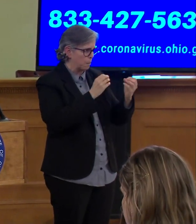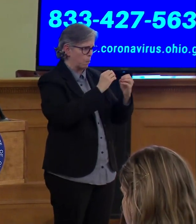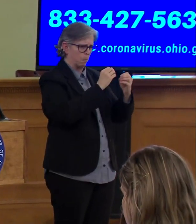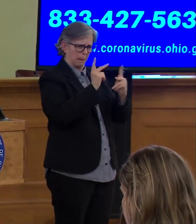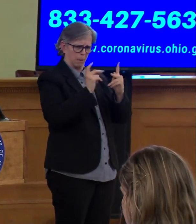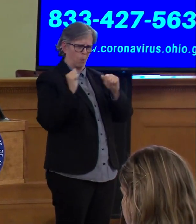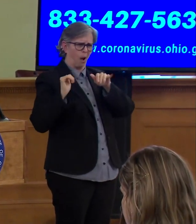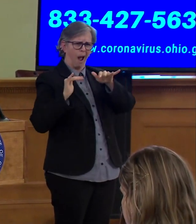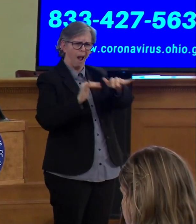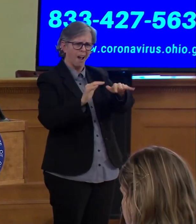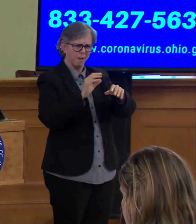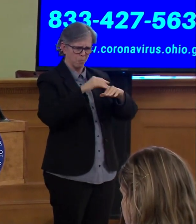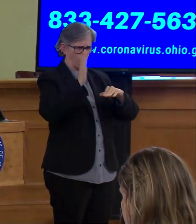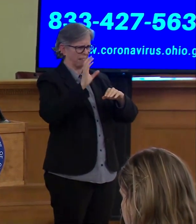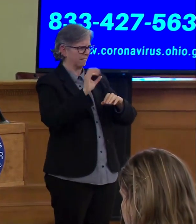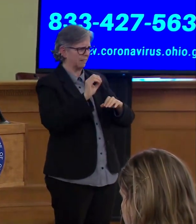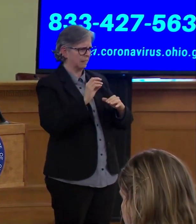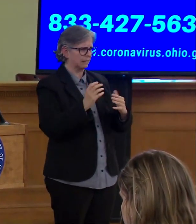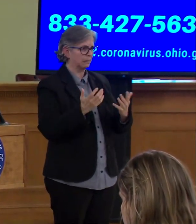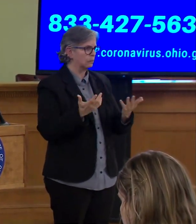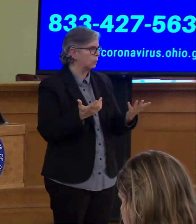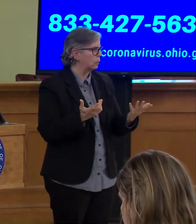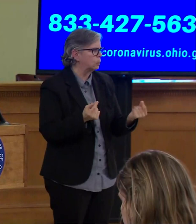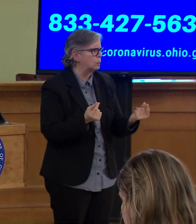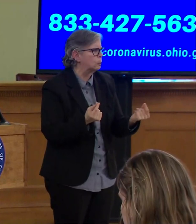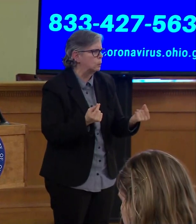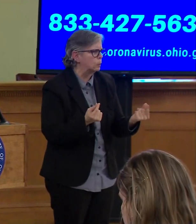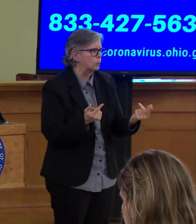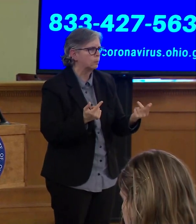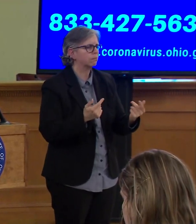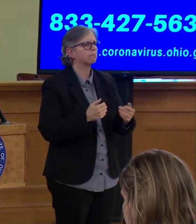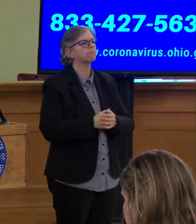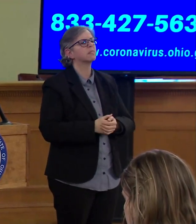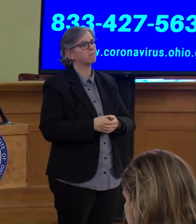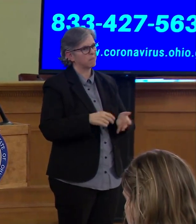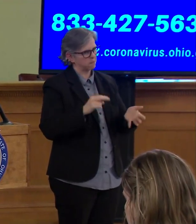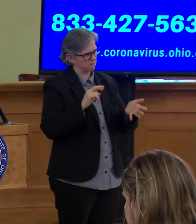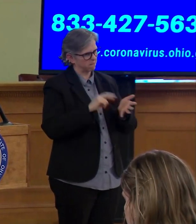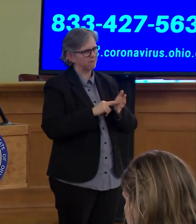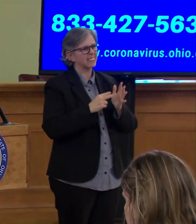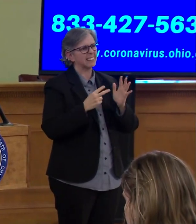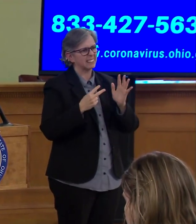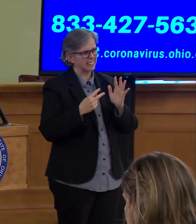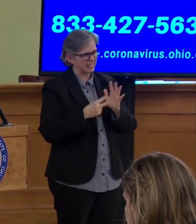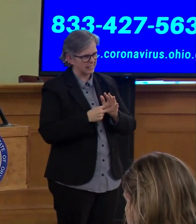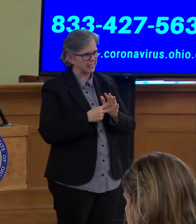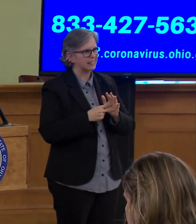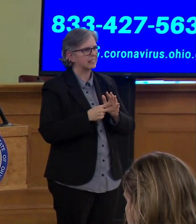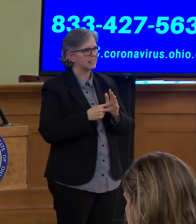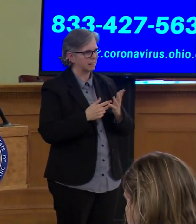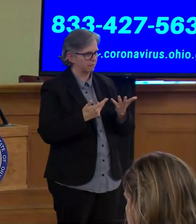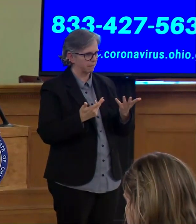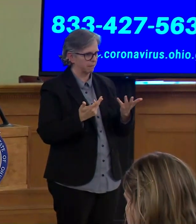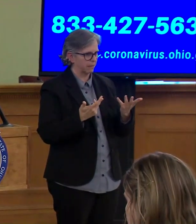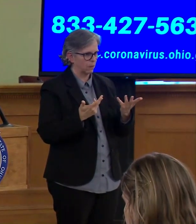We cannot conduct this election tomorrow, in-person voting for 13 hours tomorrow,